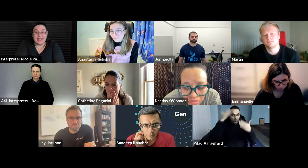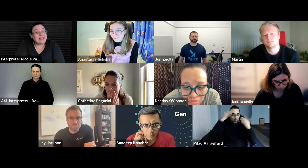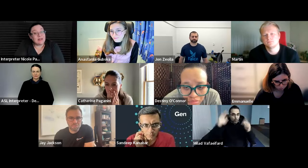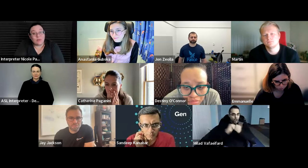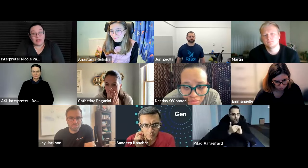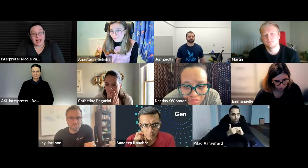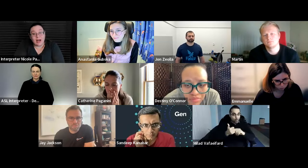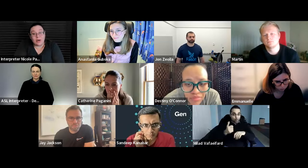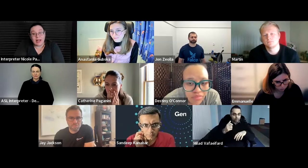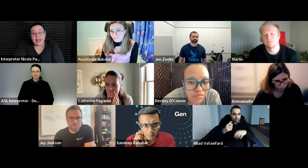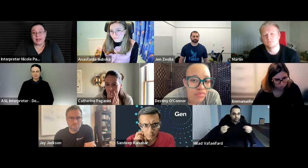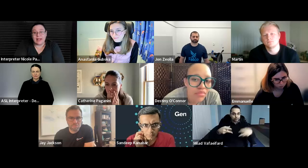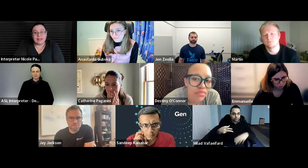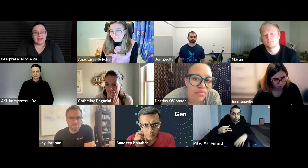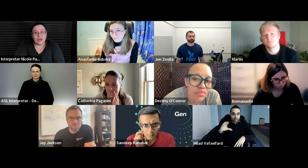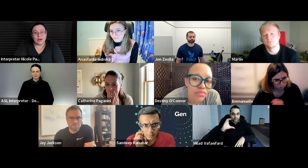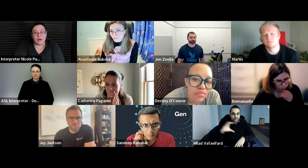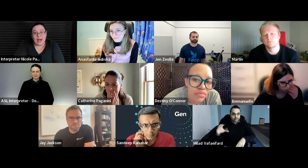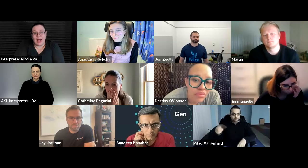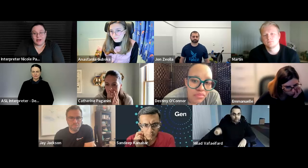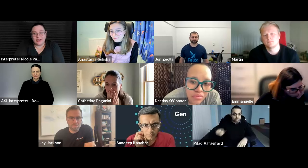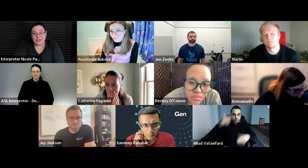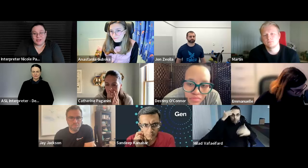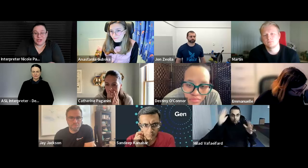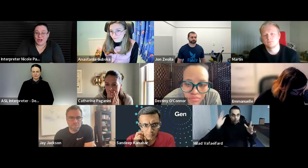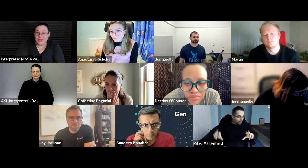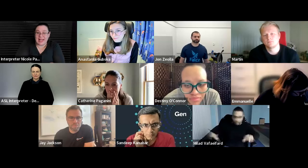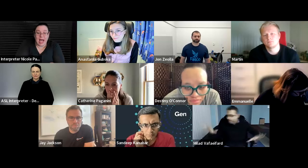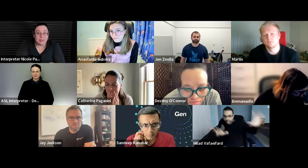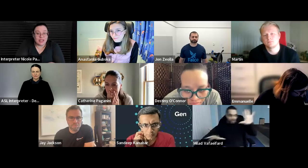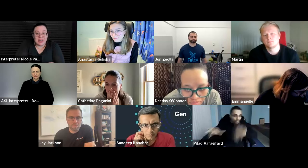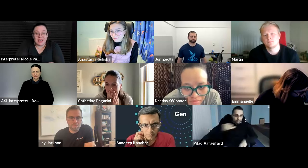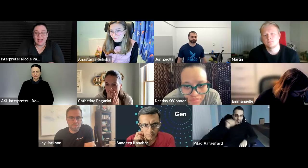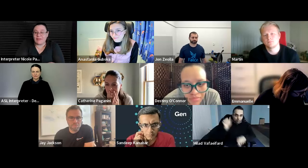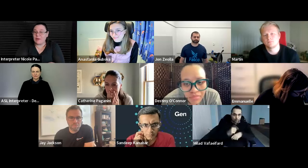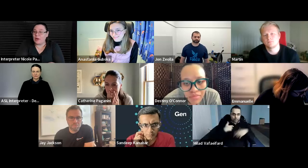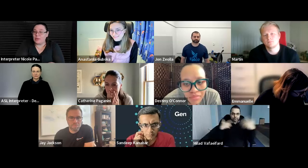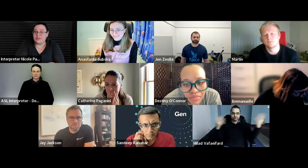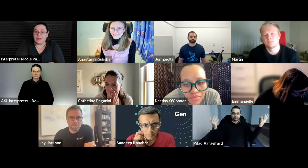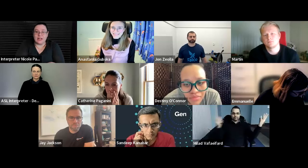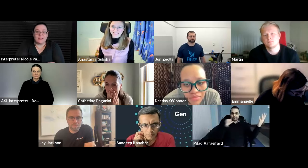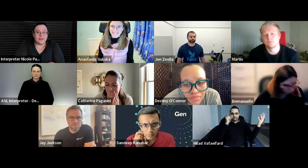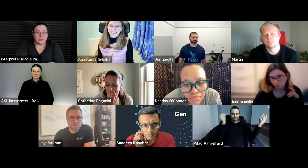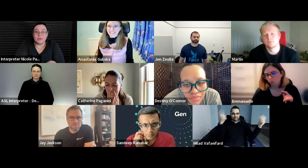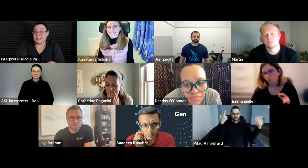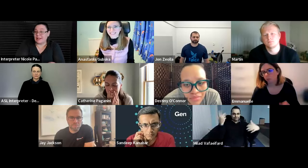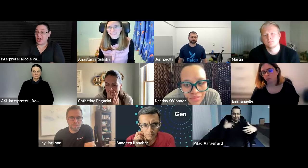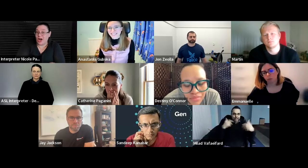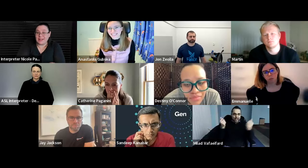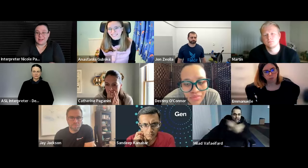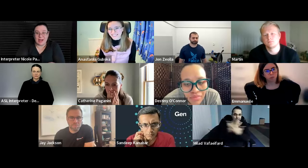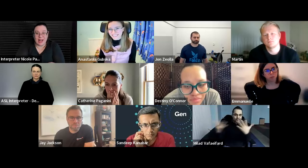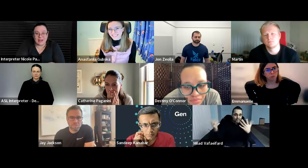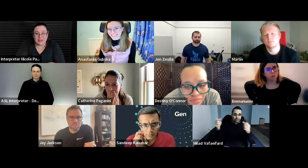it didn't work out they didn't know how to turn on the captioning everyone was very confused